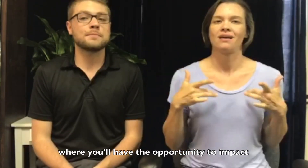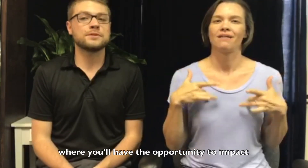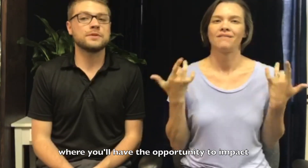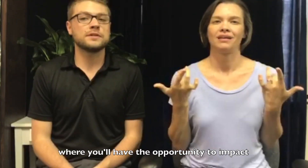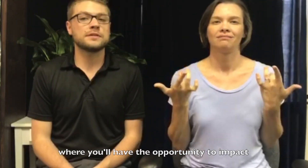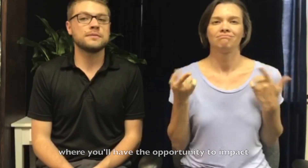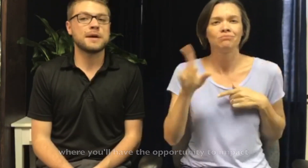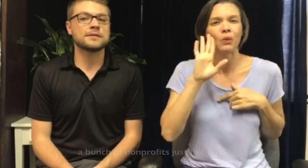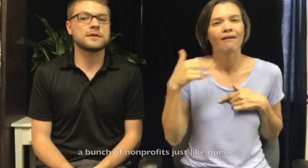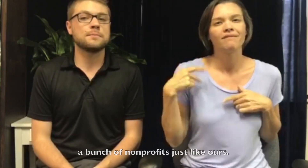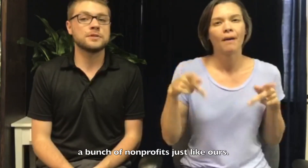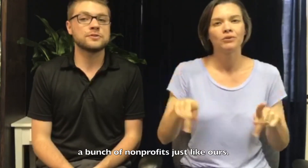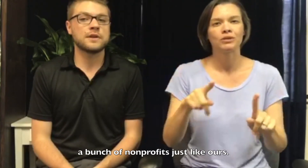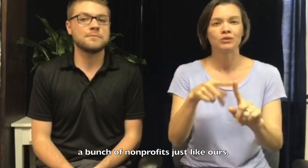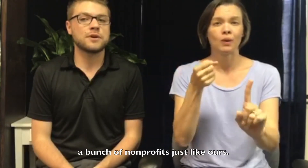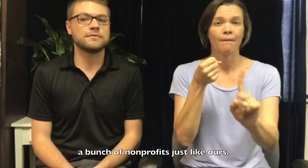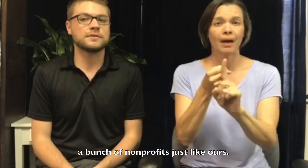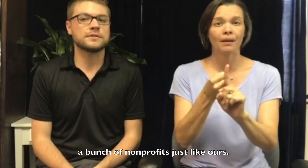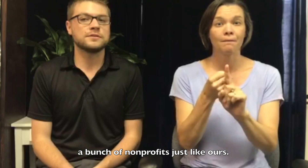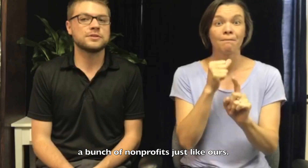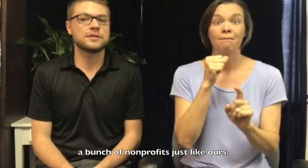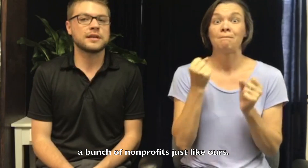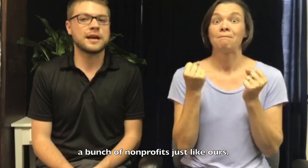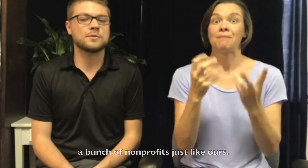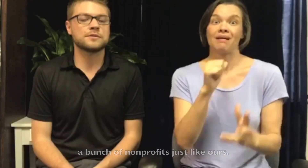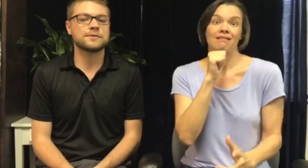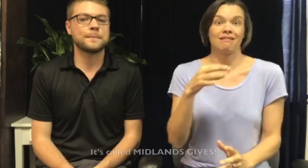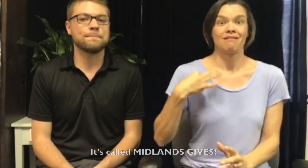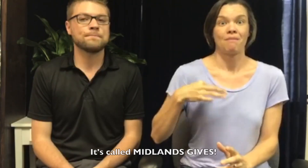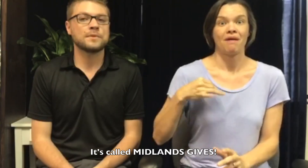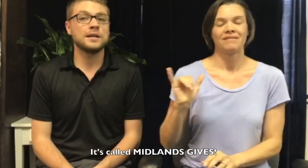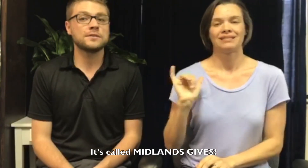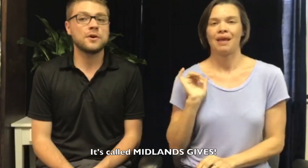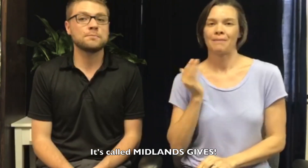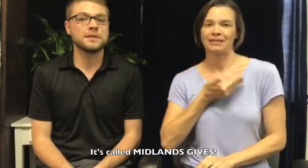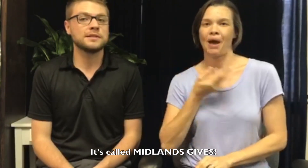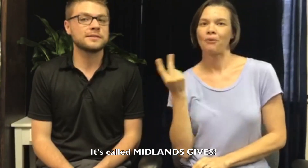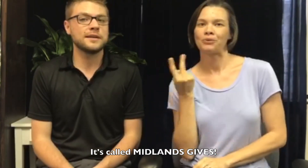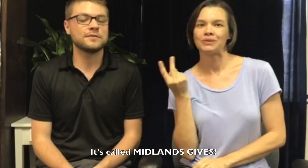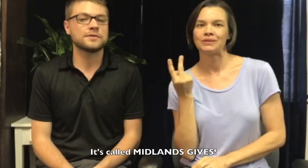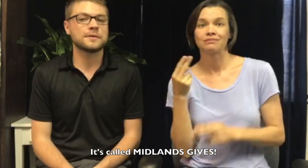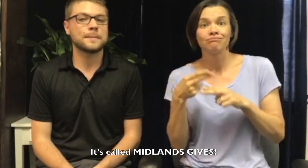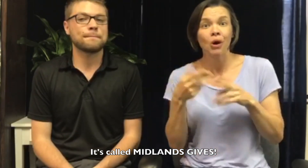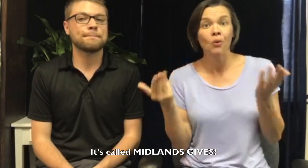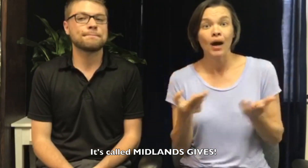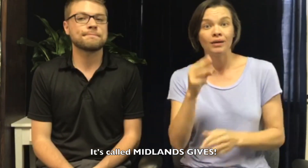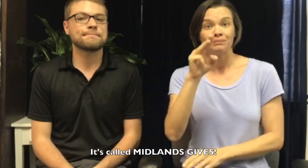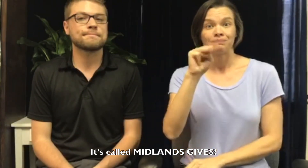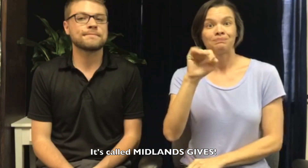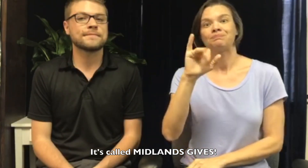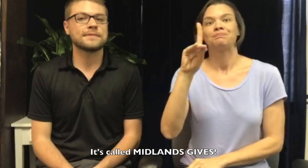you'll have the opportunity to impact a bunch of nonprofits just like ours. It's called Midlands Gives.